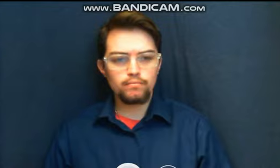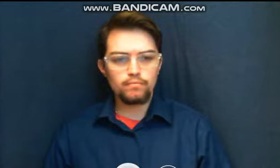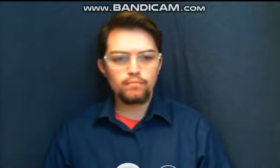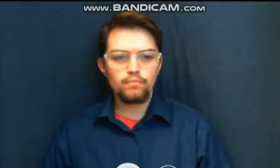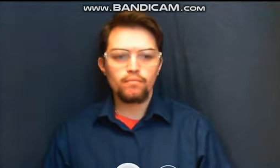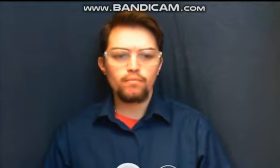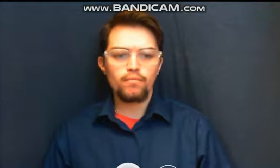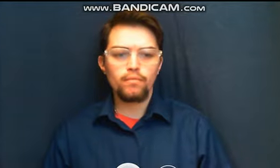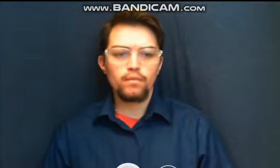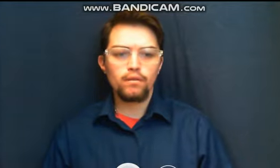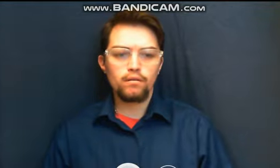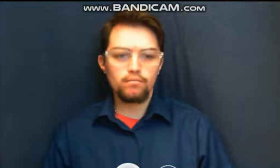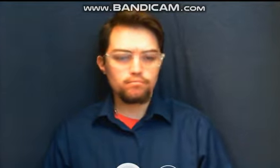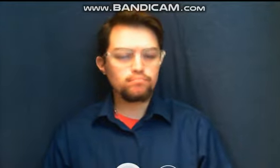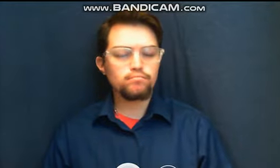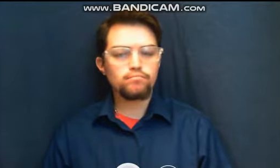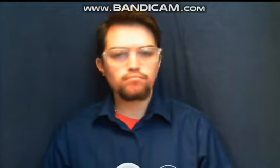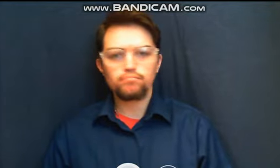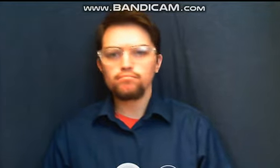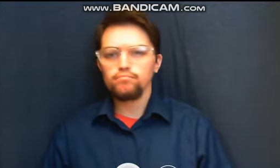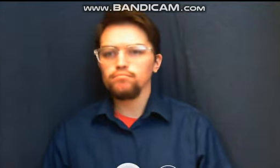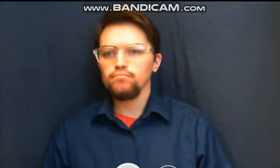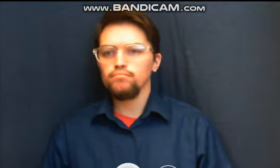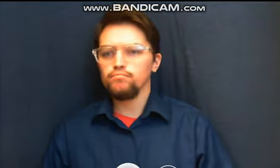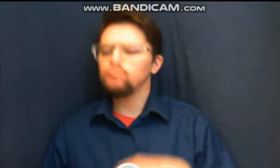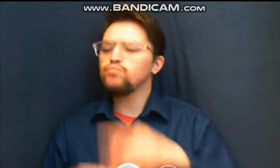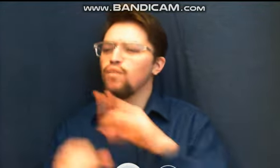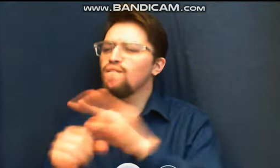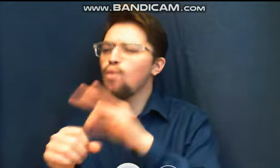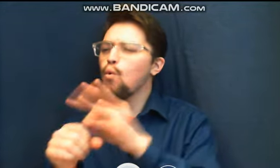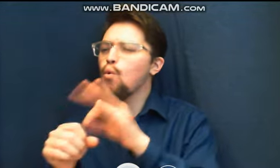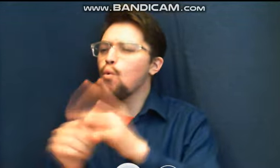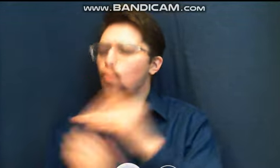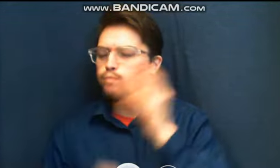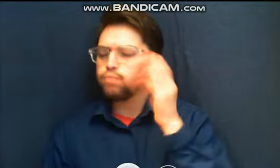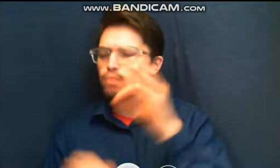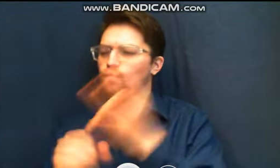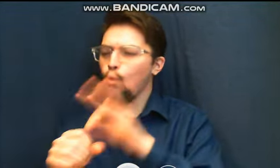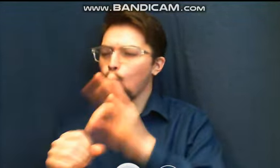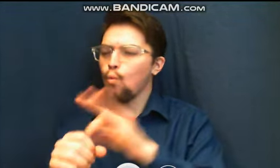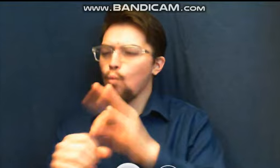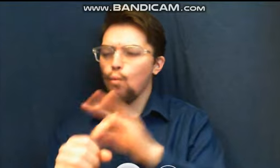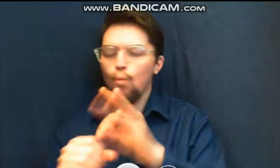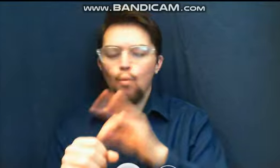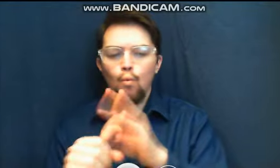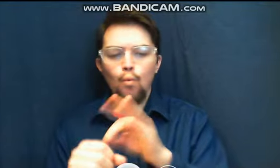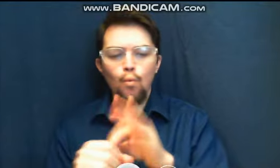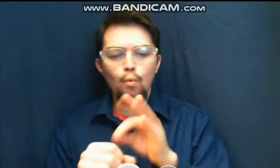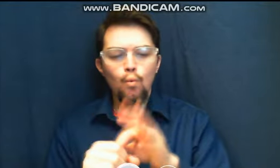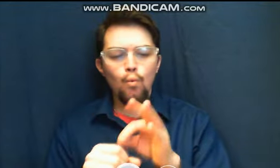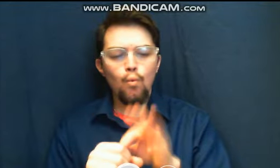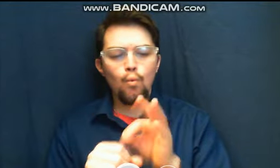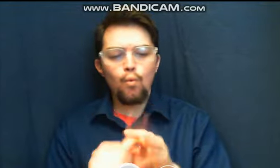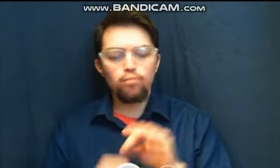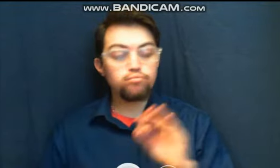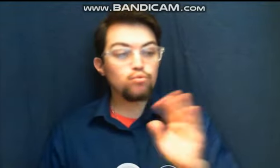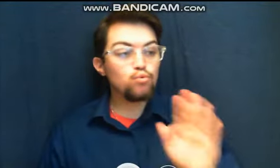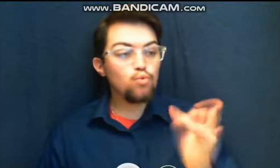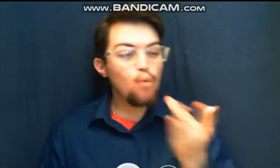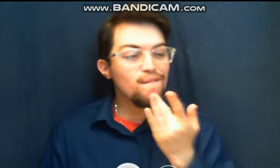can only vote one time, let's vote for our favorite season, I haven't said anything